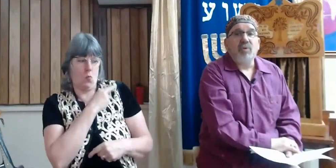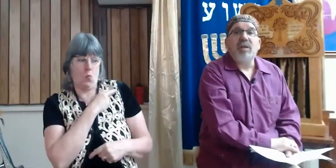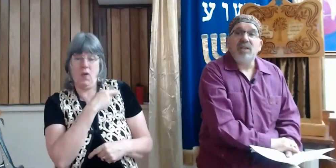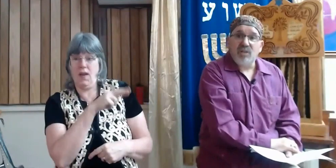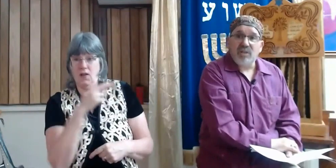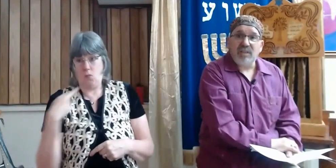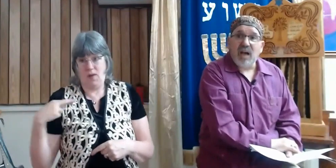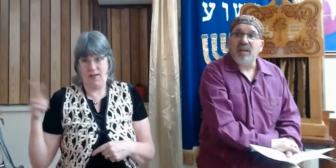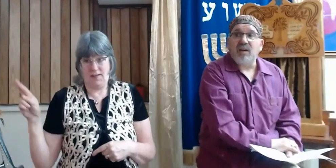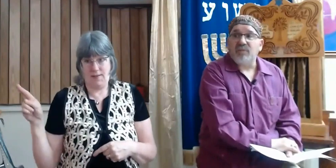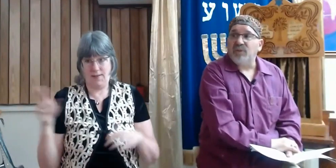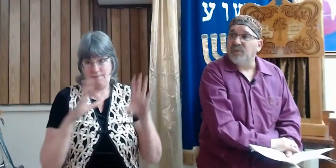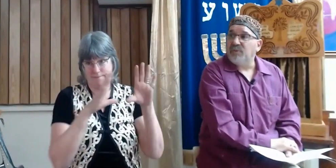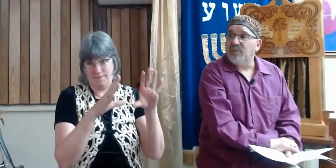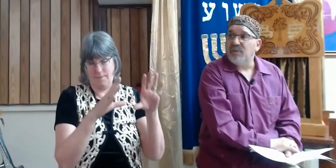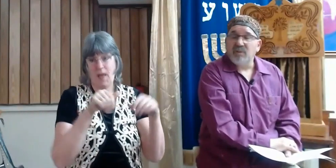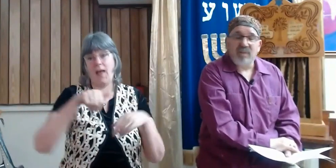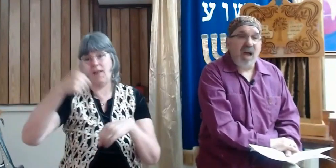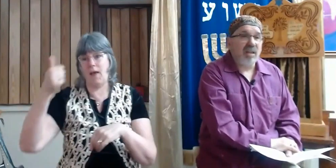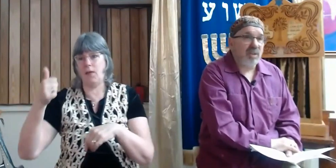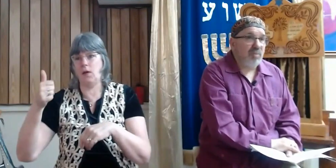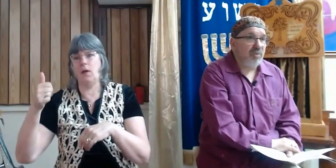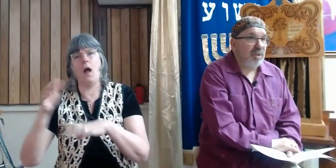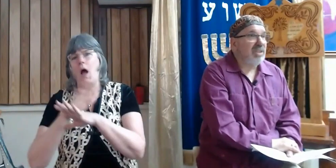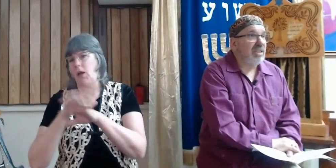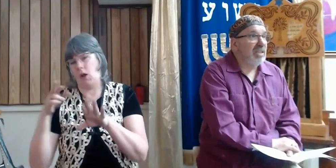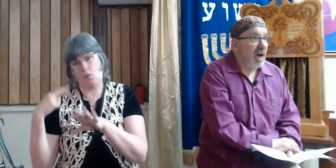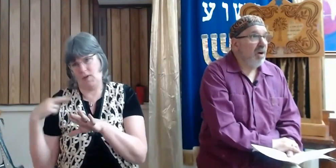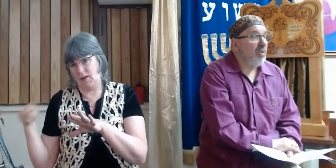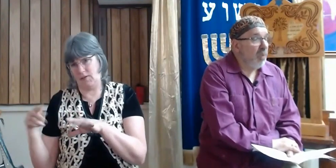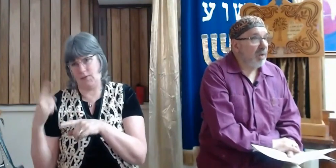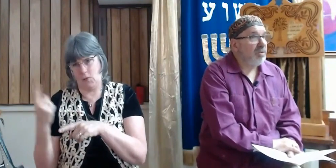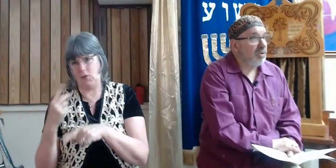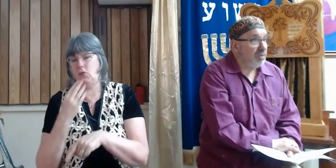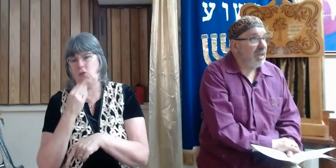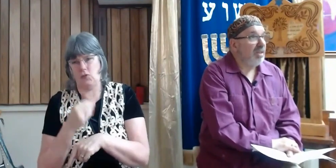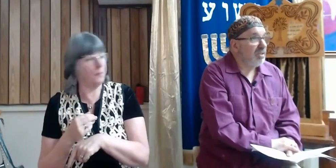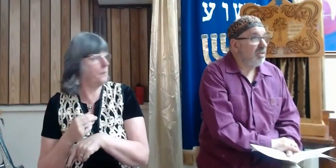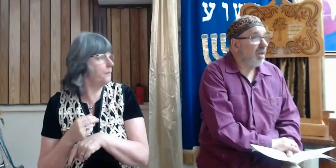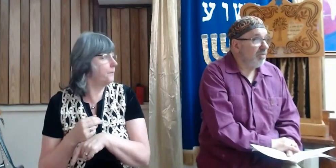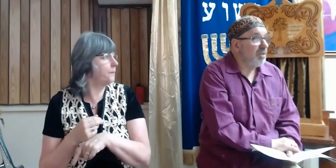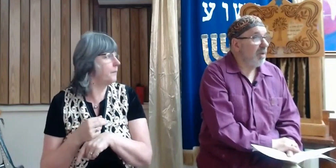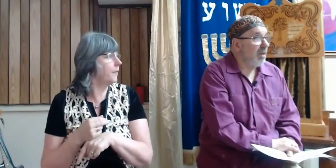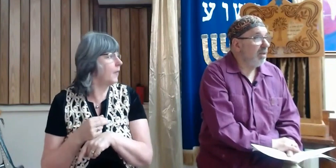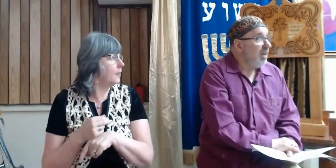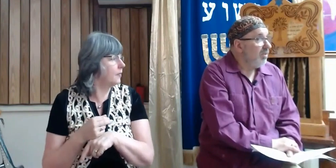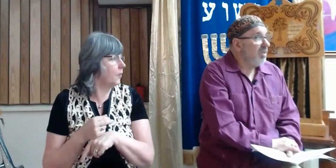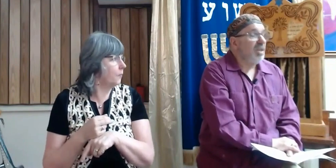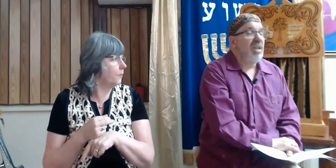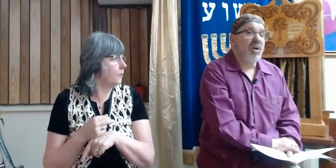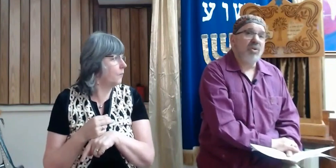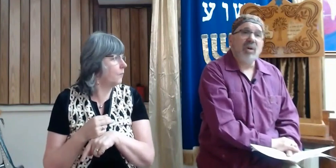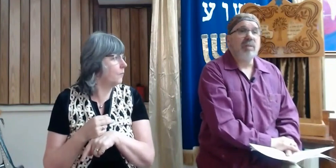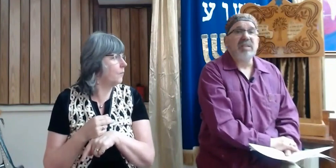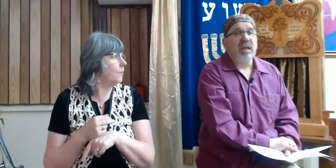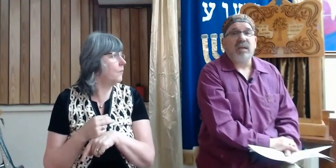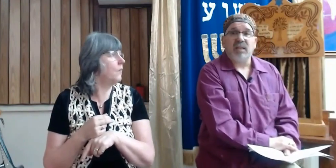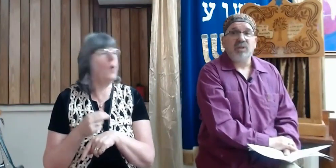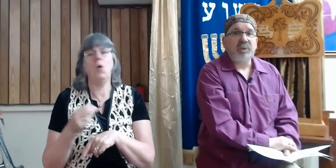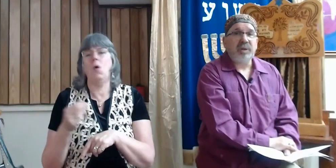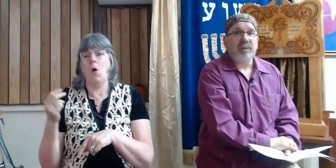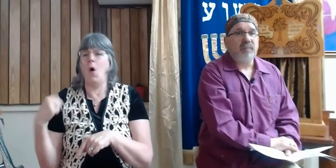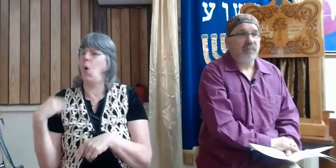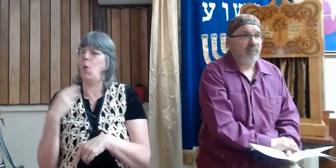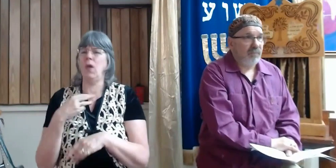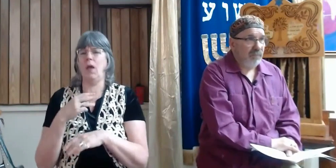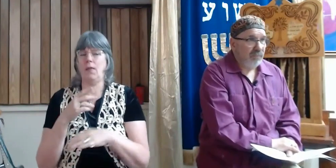The religious side of the Zionist movement did not want to create the state of Israel. They said, no, only Messiah